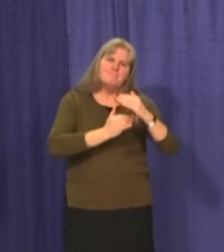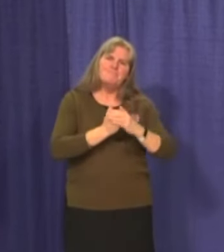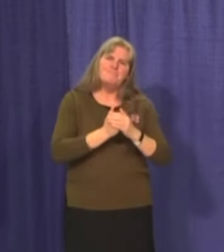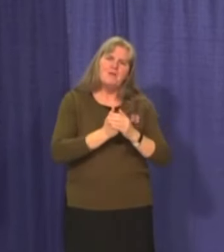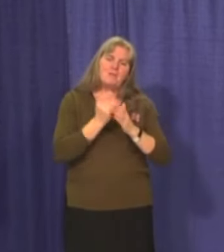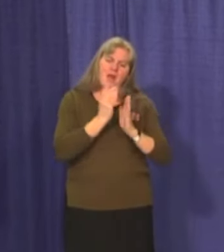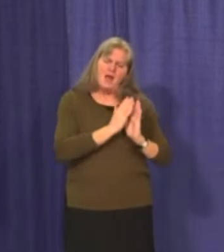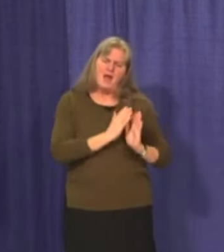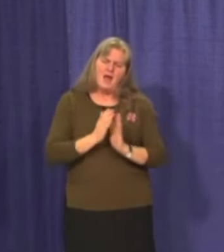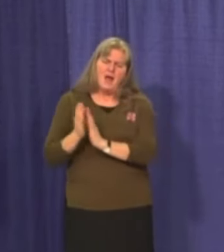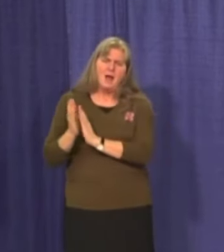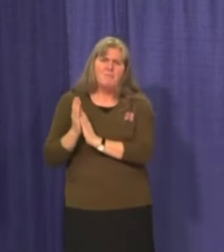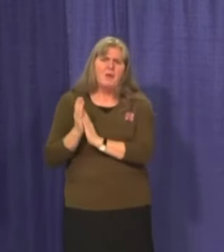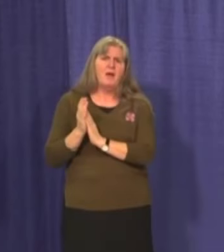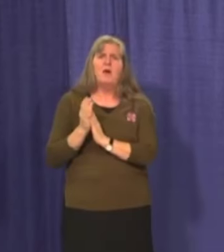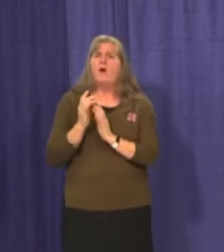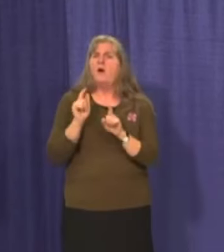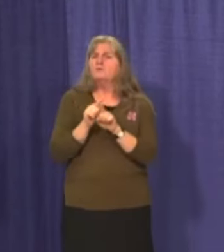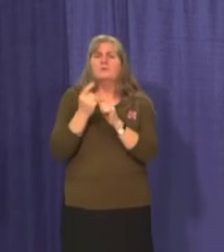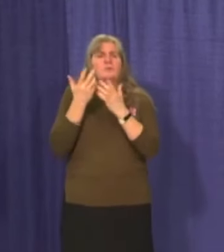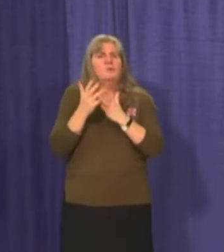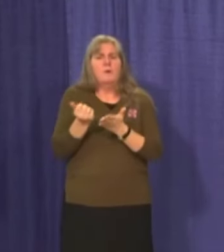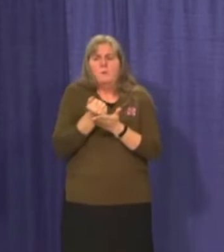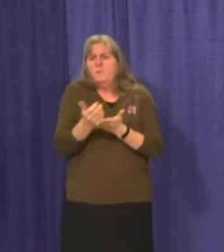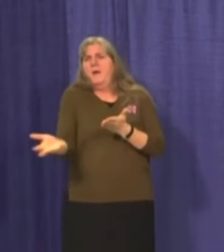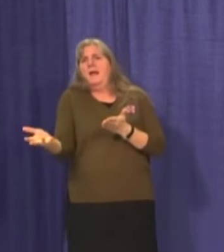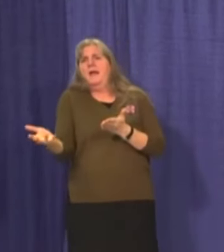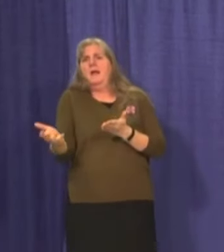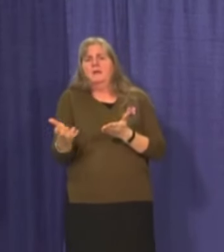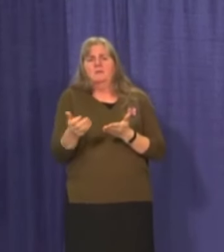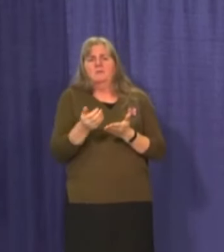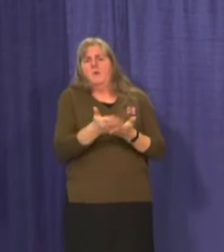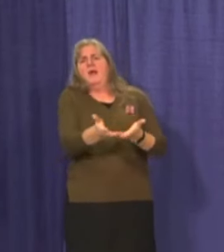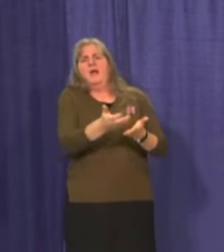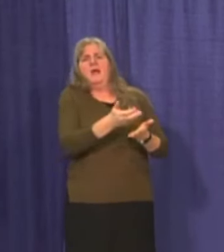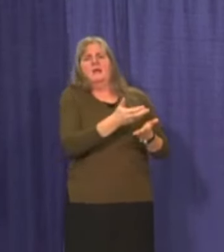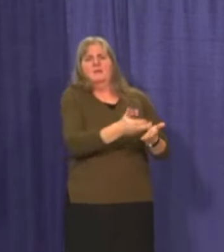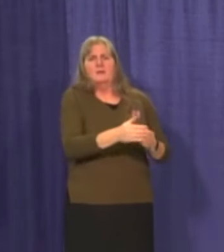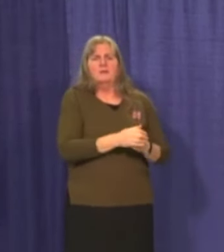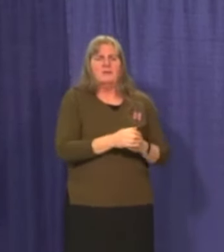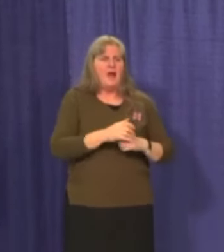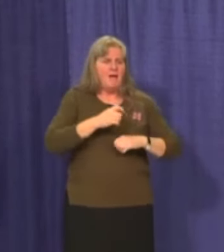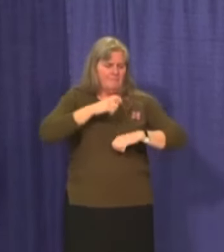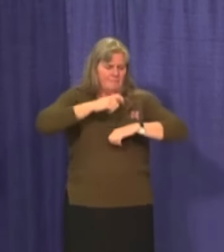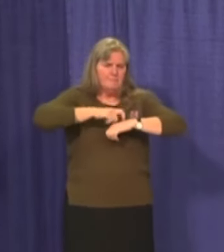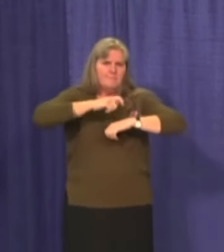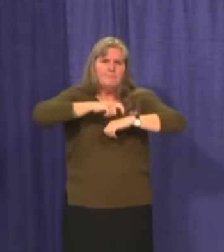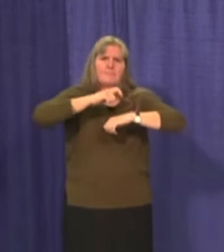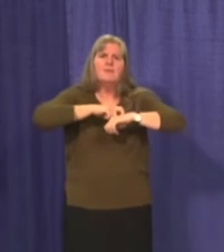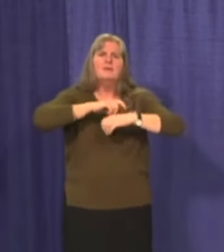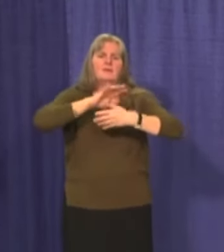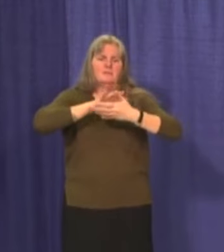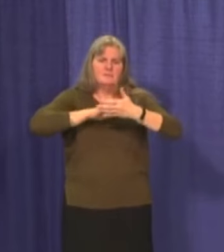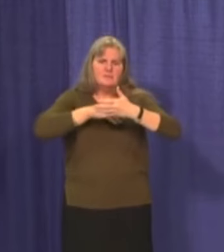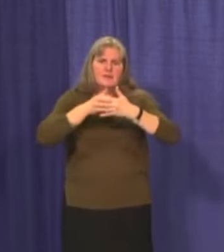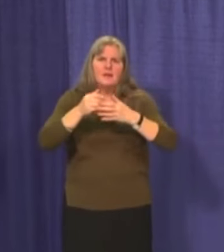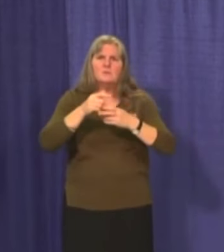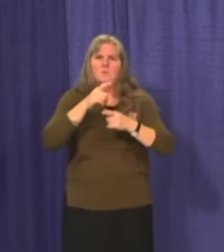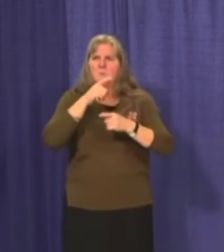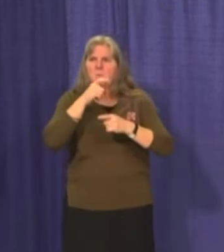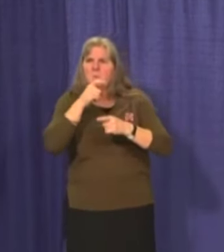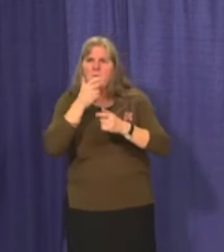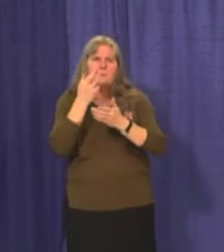created to waste as little vaccine as possible. We're vaccinating on schedule, based on our population and